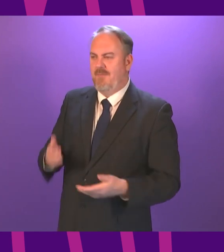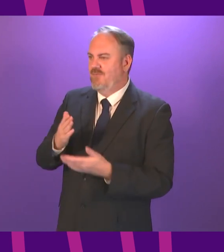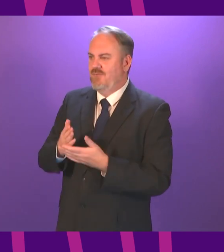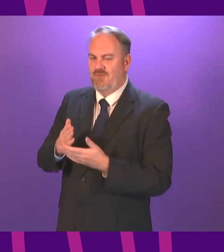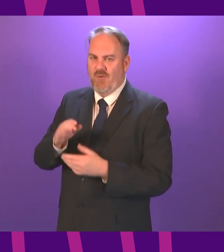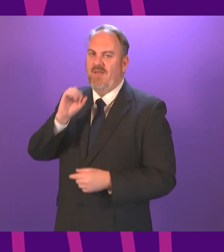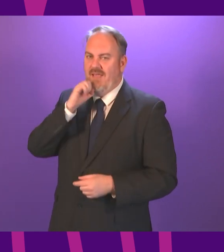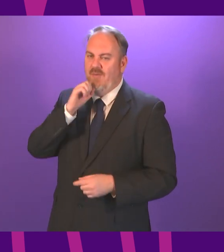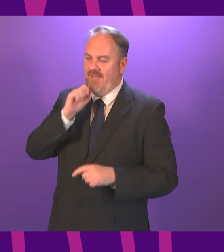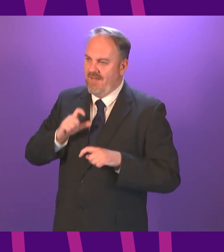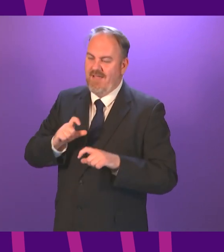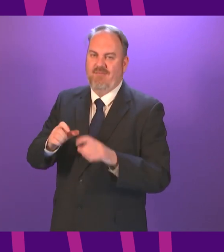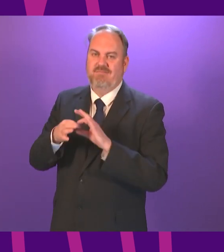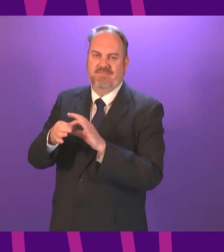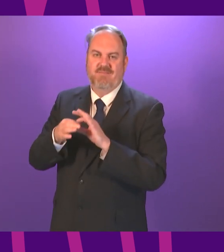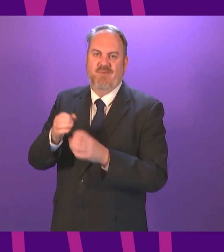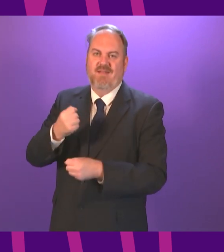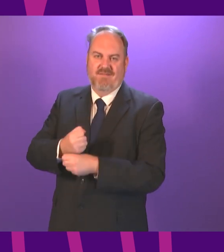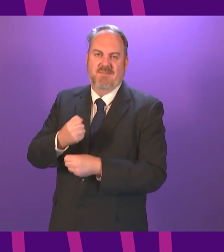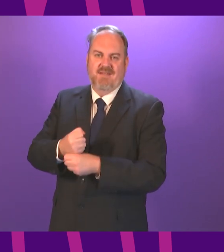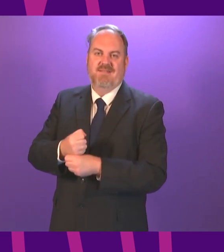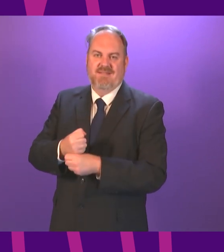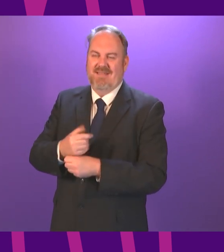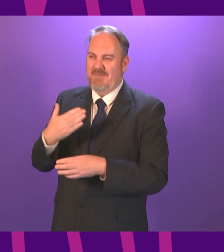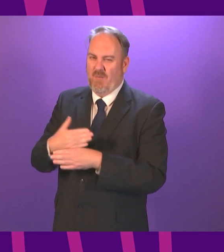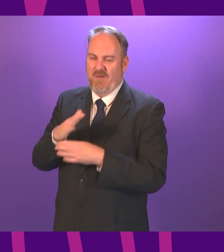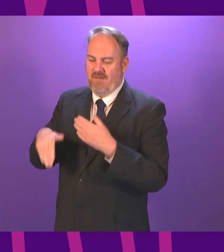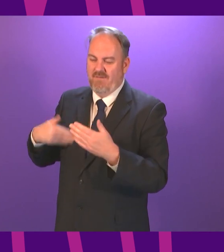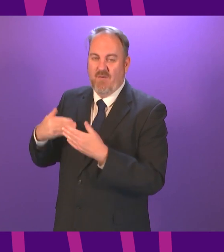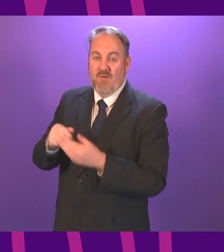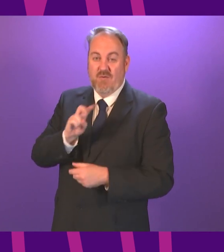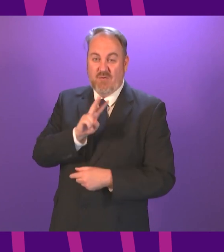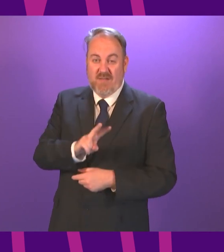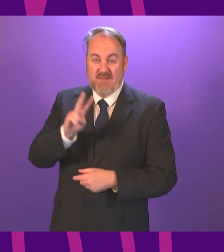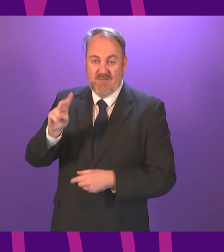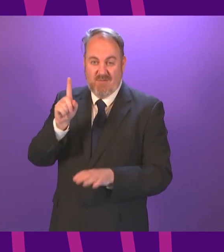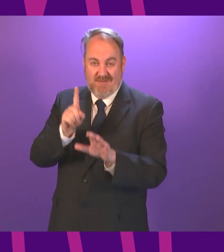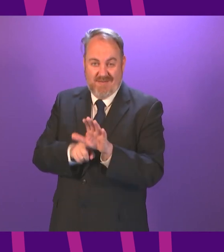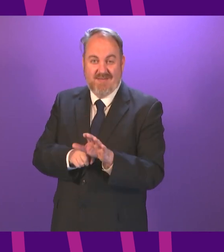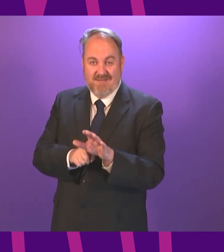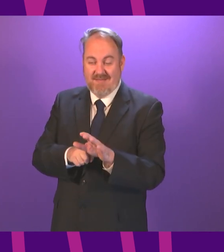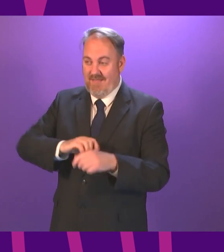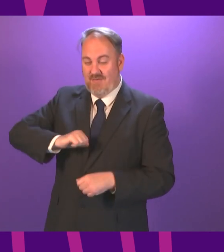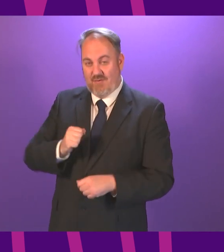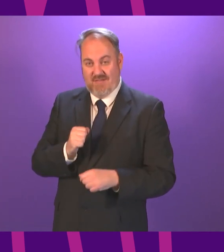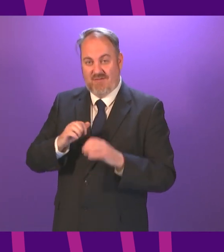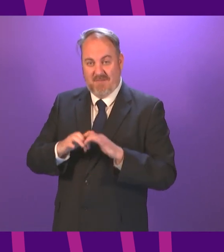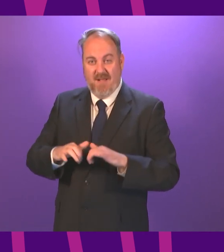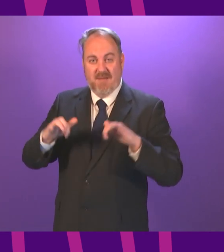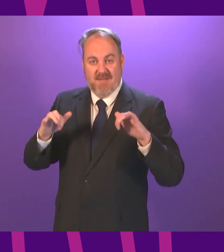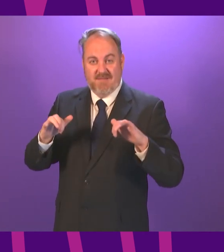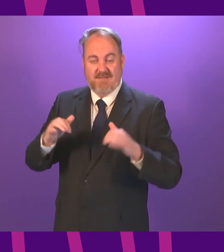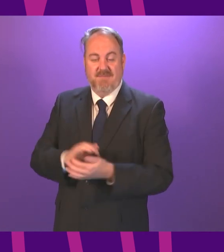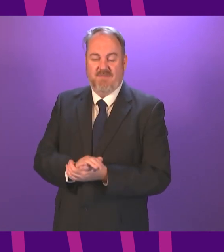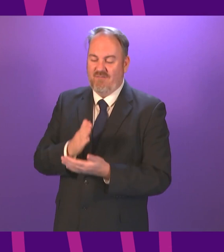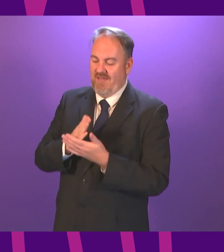given an immense service to his constituents over 22 years as a member of the Scottish Parliament and our nation as a minister over seven